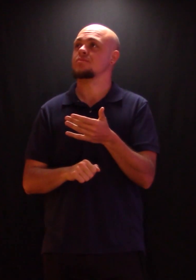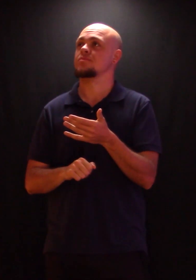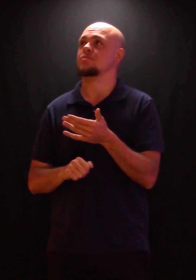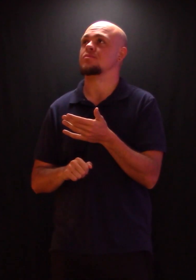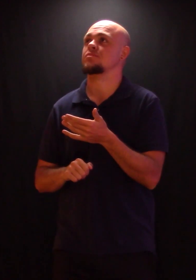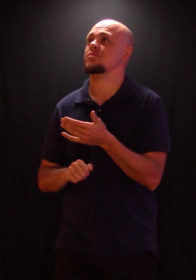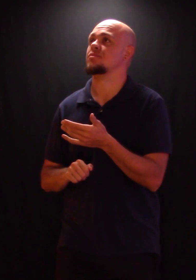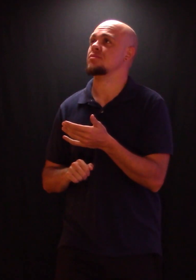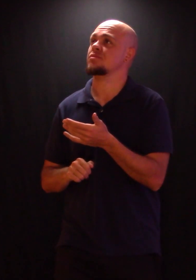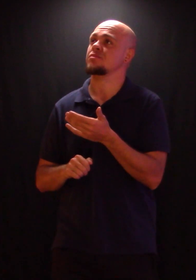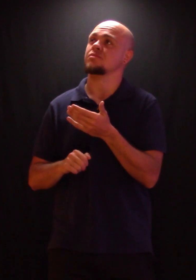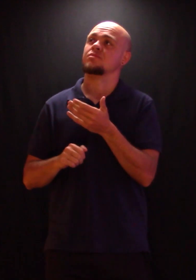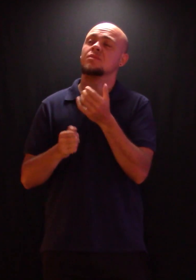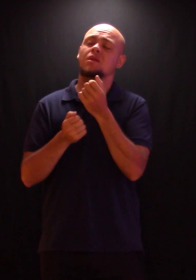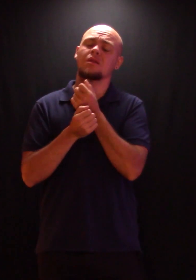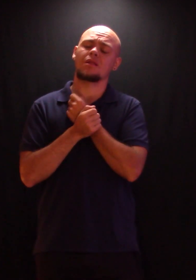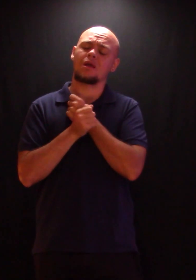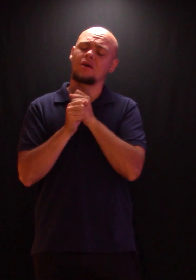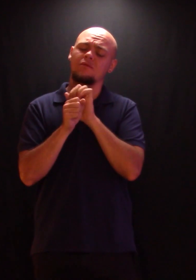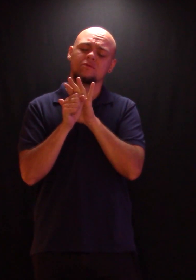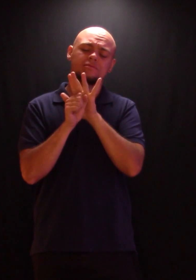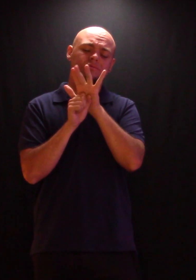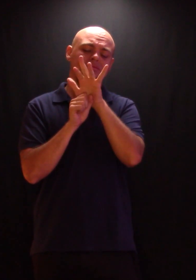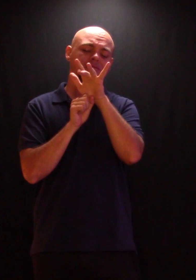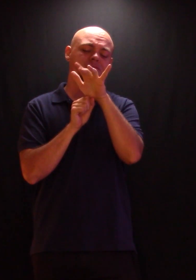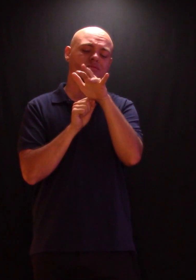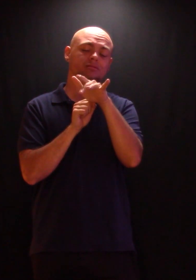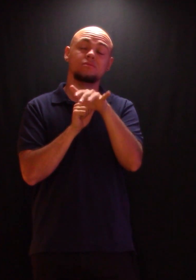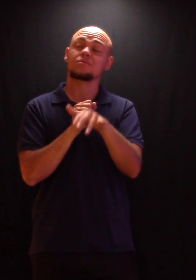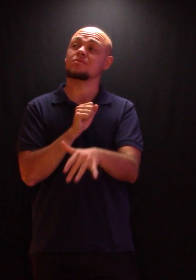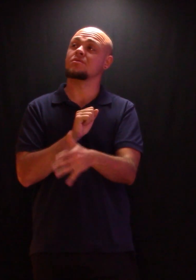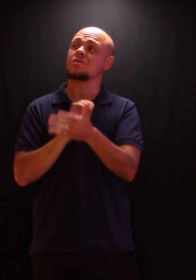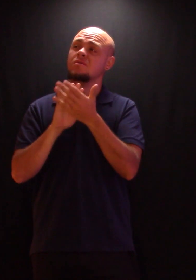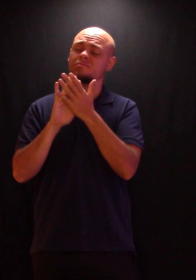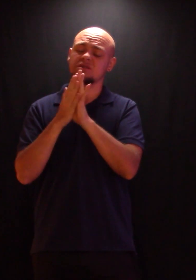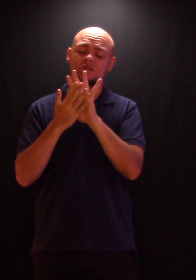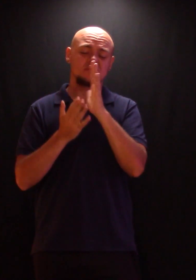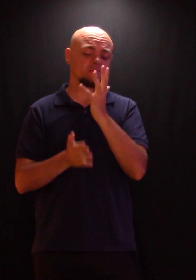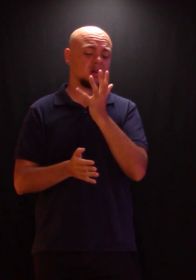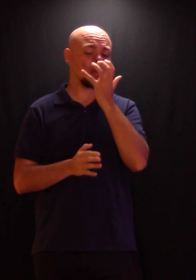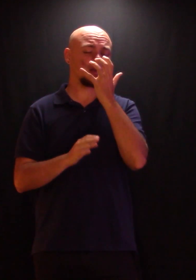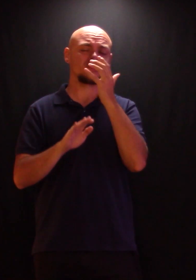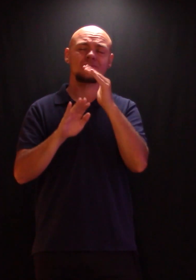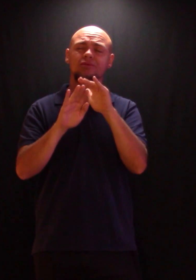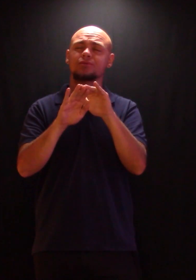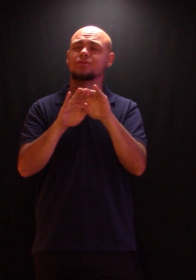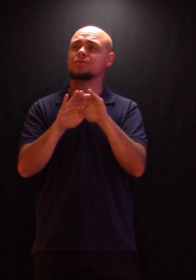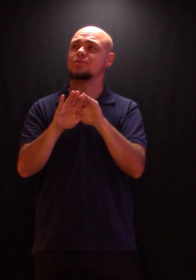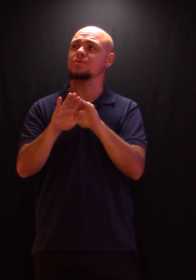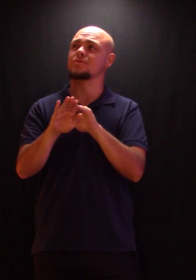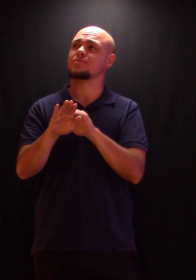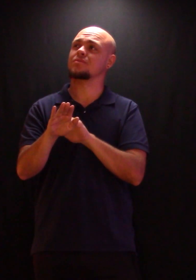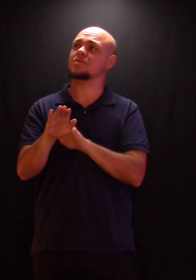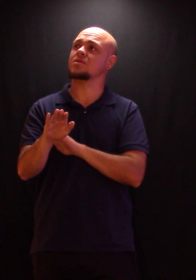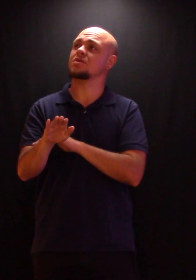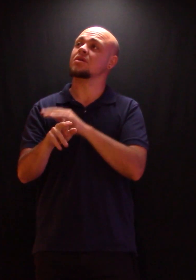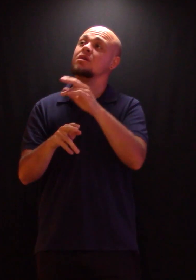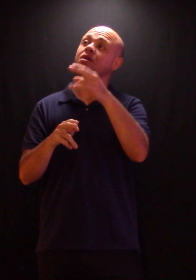You're rich in love and You're slow to anger Your